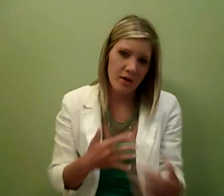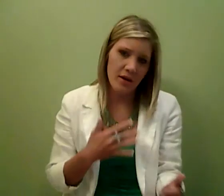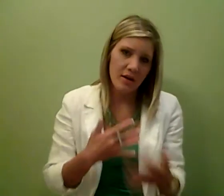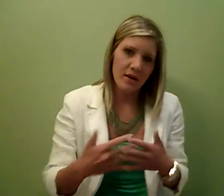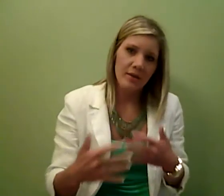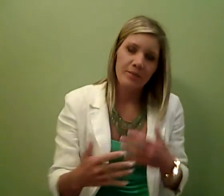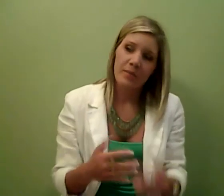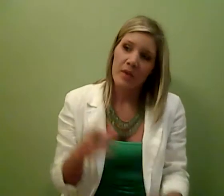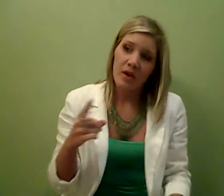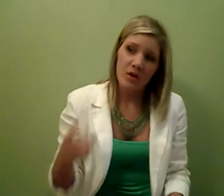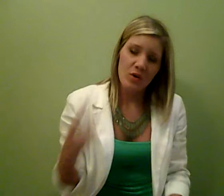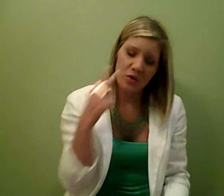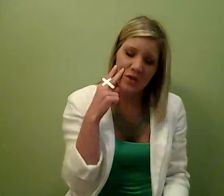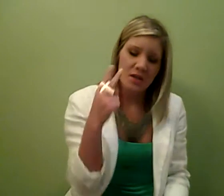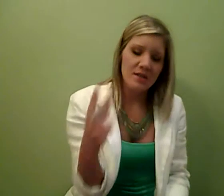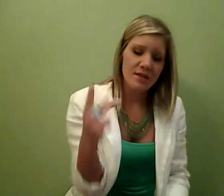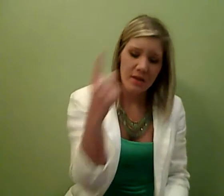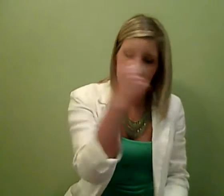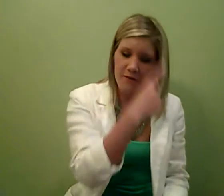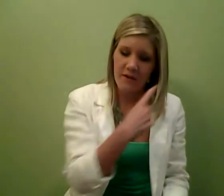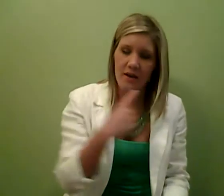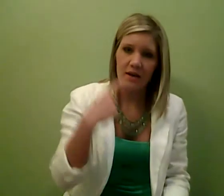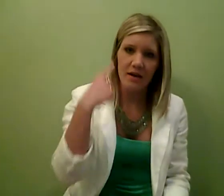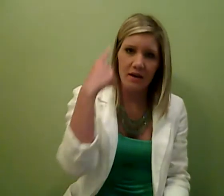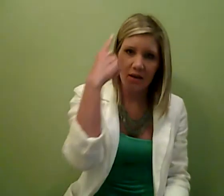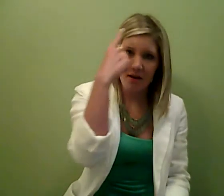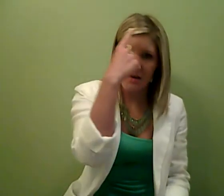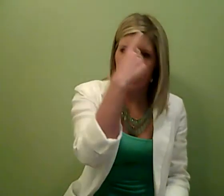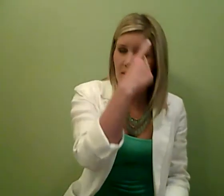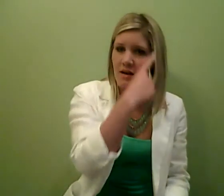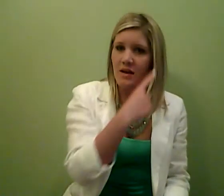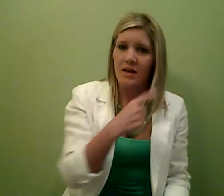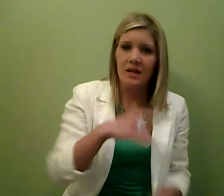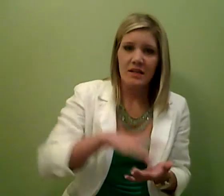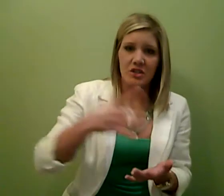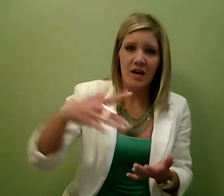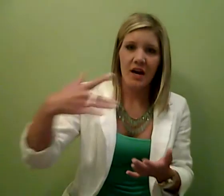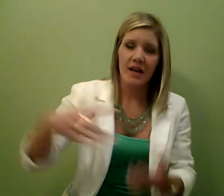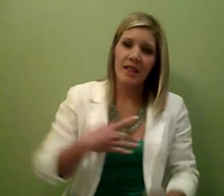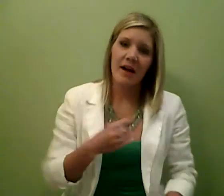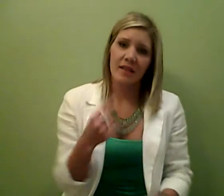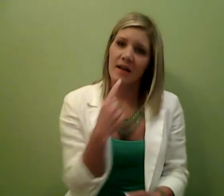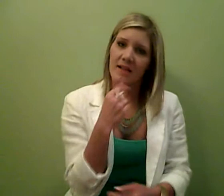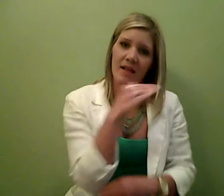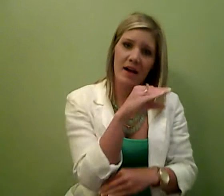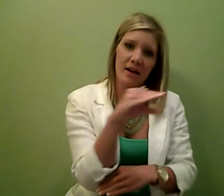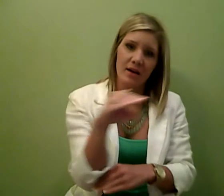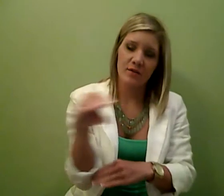gray But you should have seen her face Shining like that lighthouse